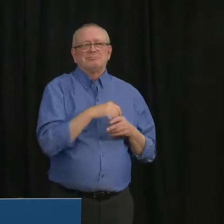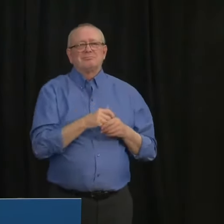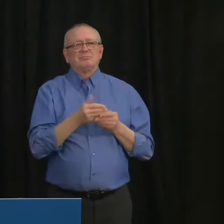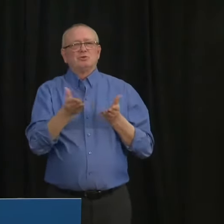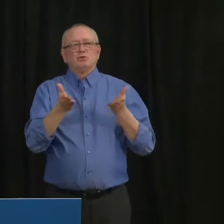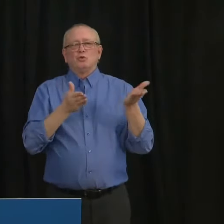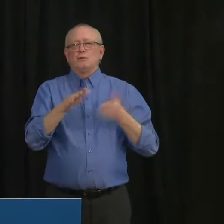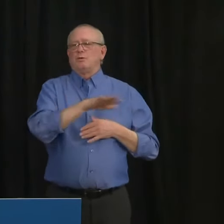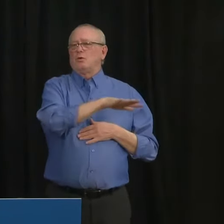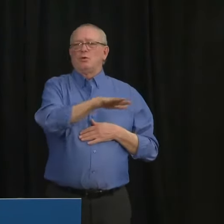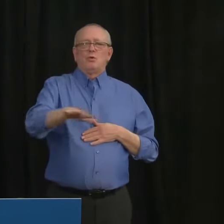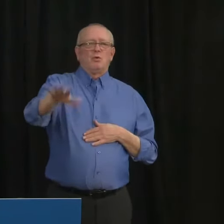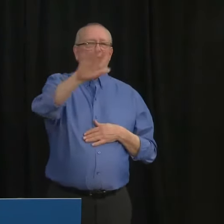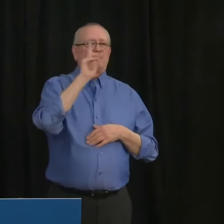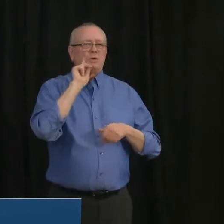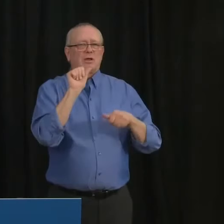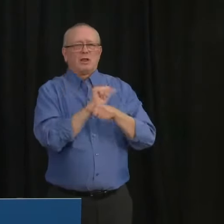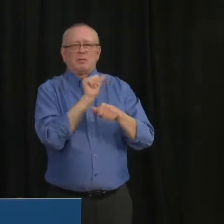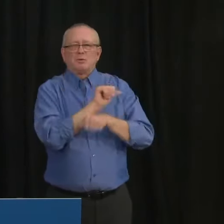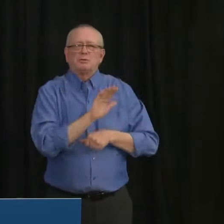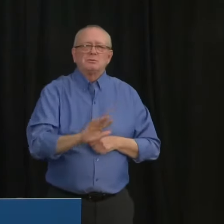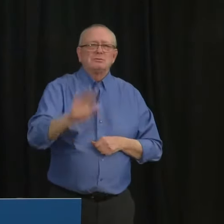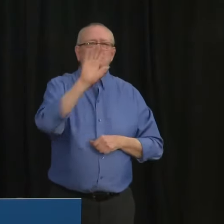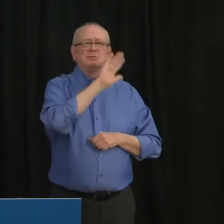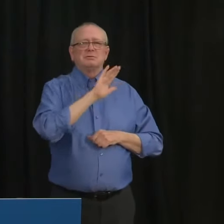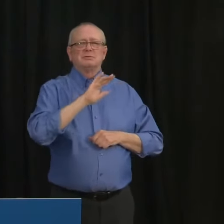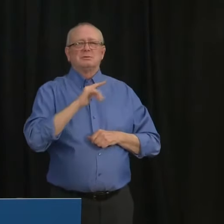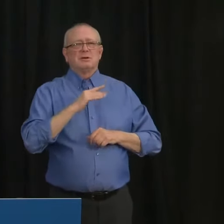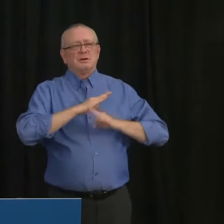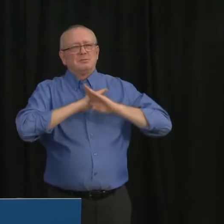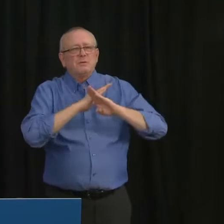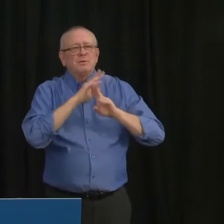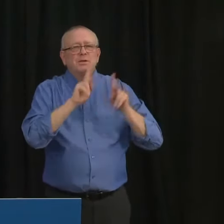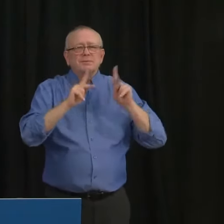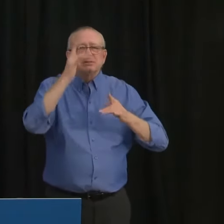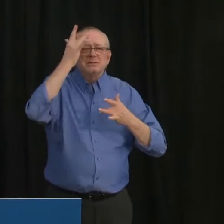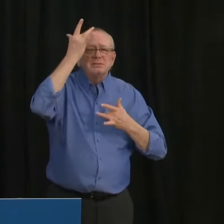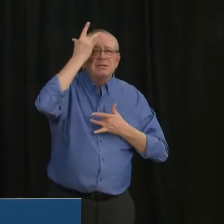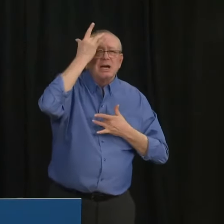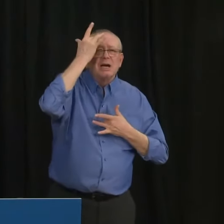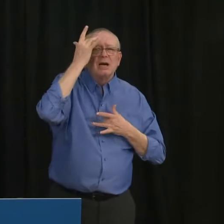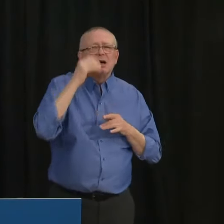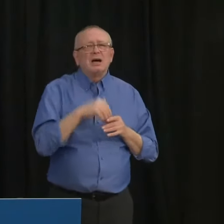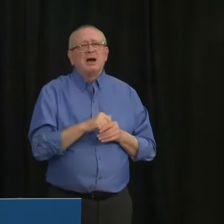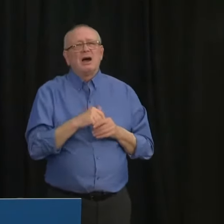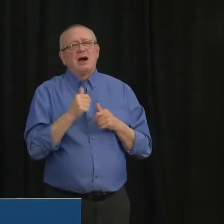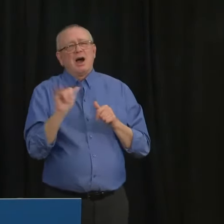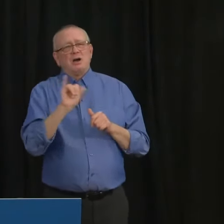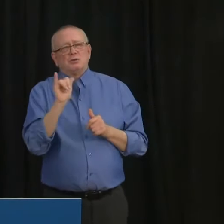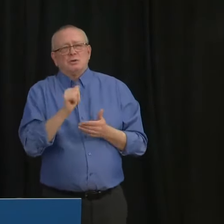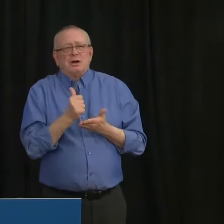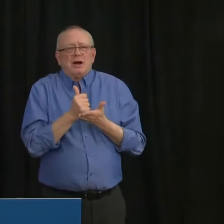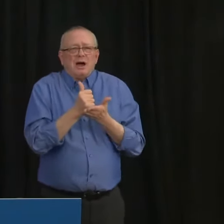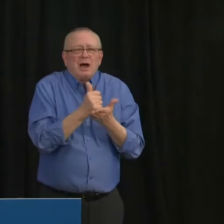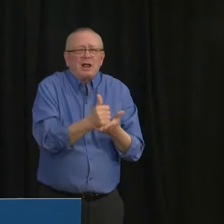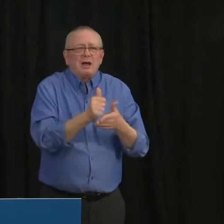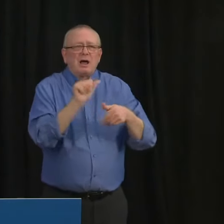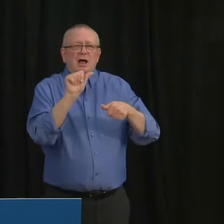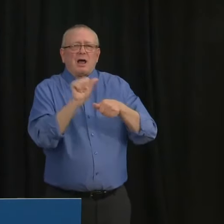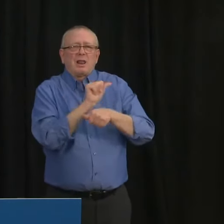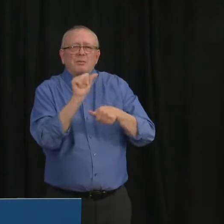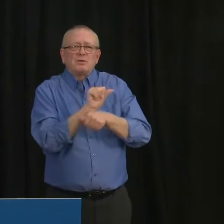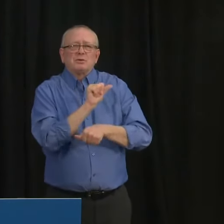They are also needed to protect Albertans from the health, social and economic damage damage that a crushing